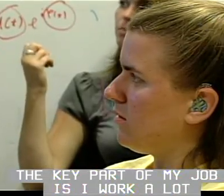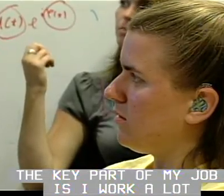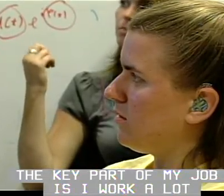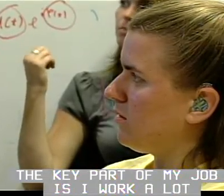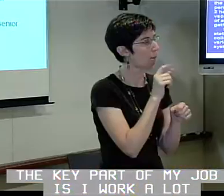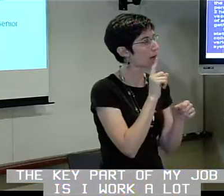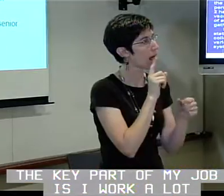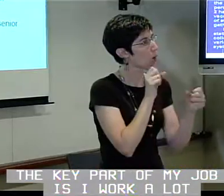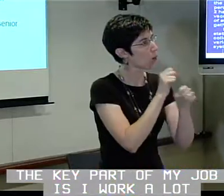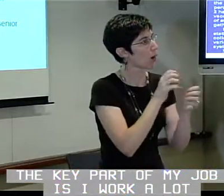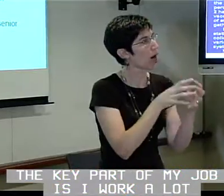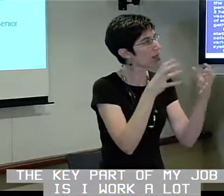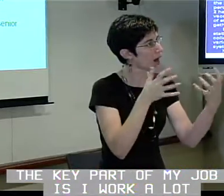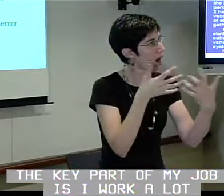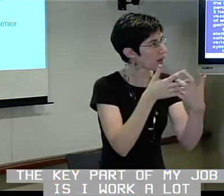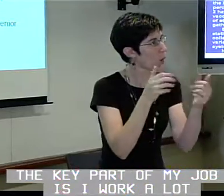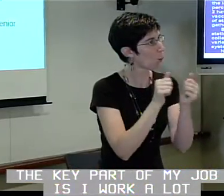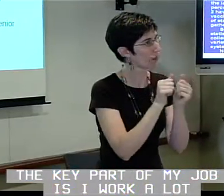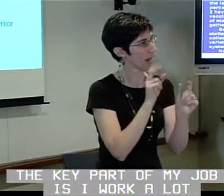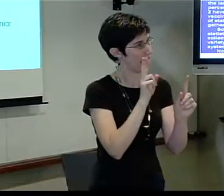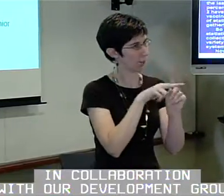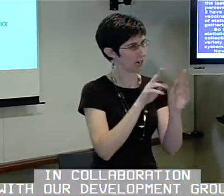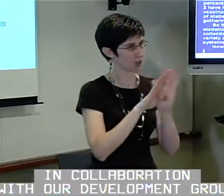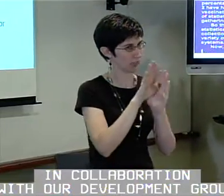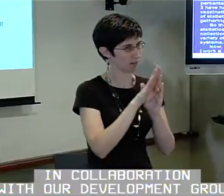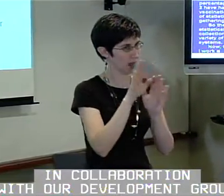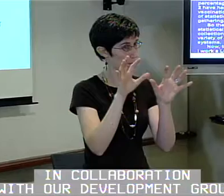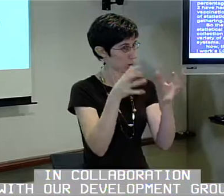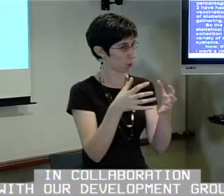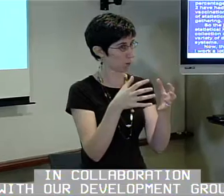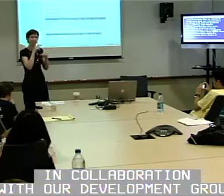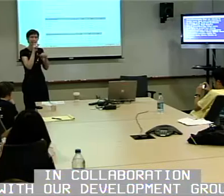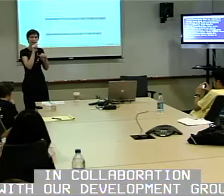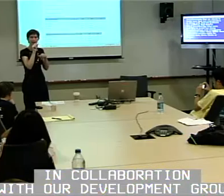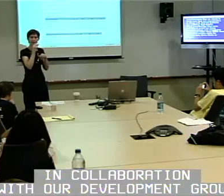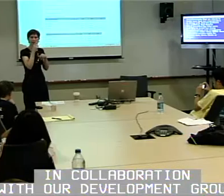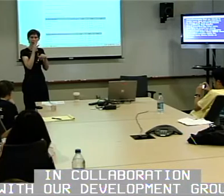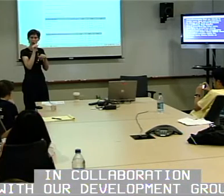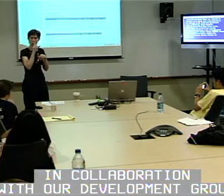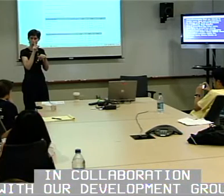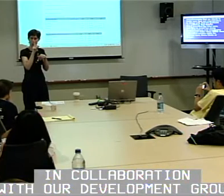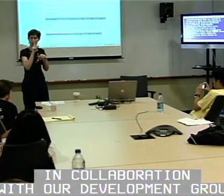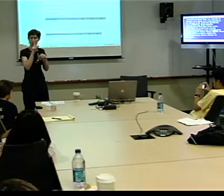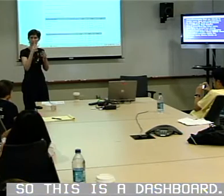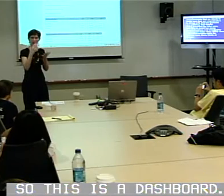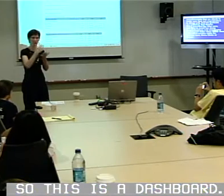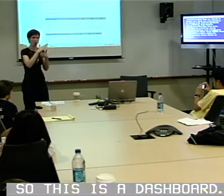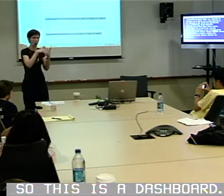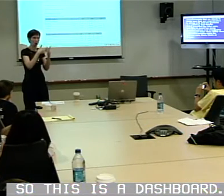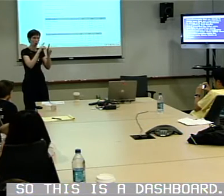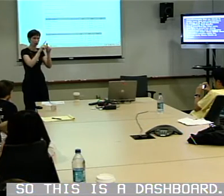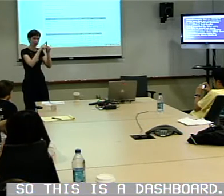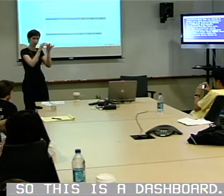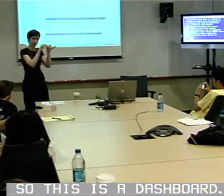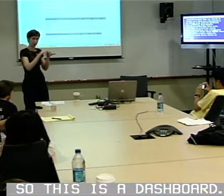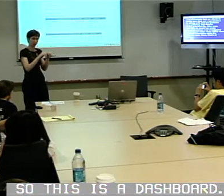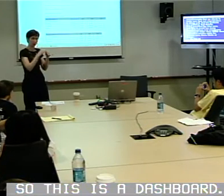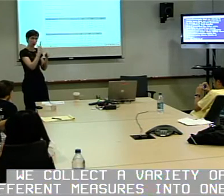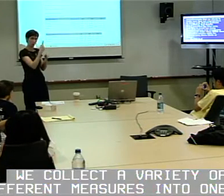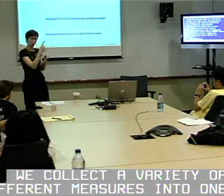Now the key part of my job is I work a lot in collaboration with our development group. So this is a dashboard where we collect